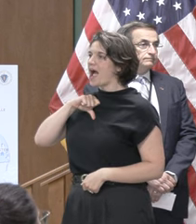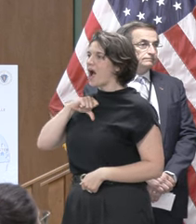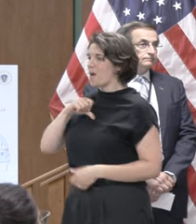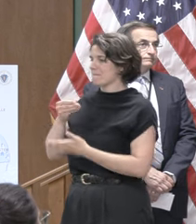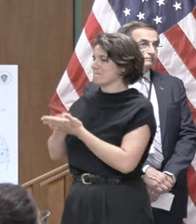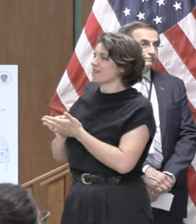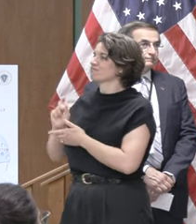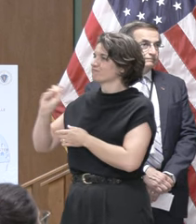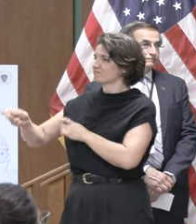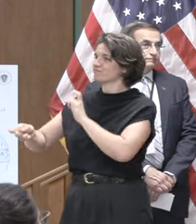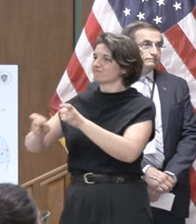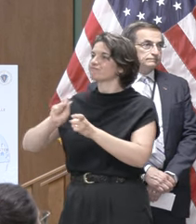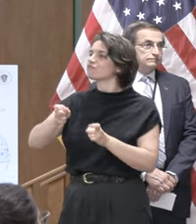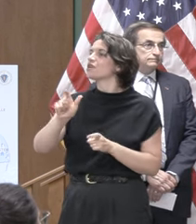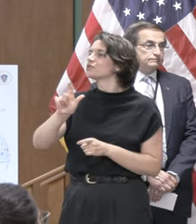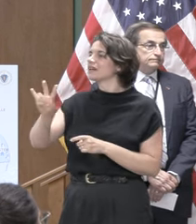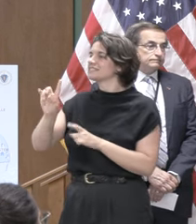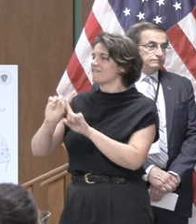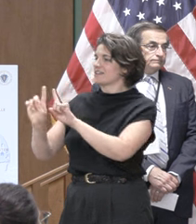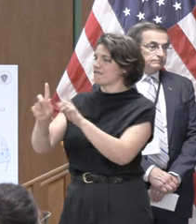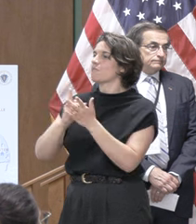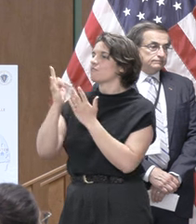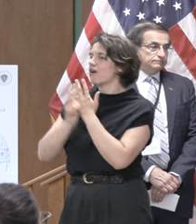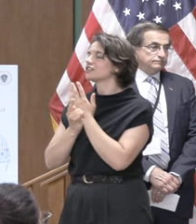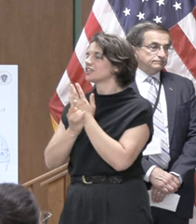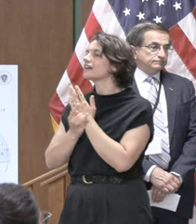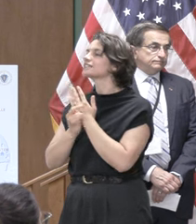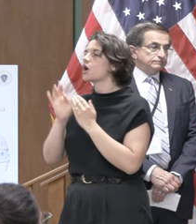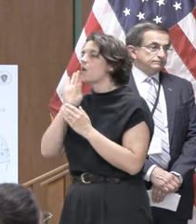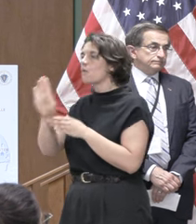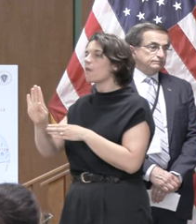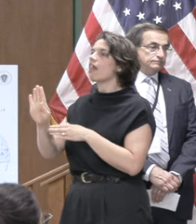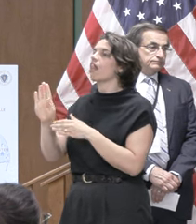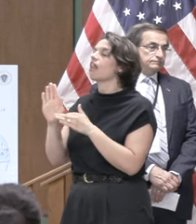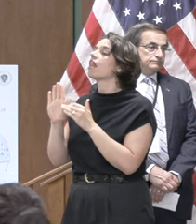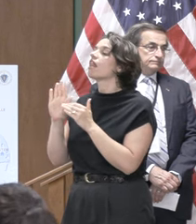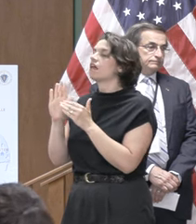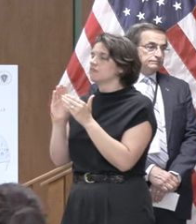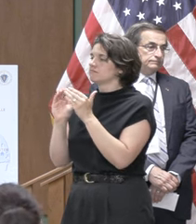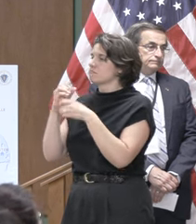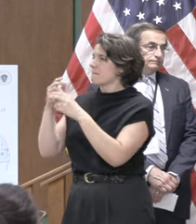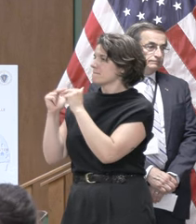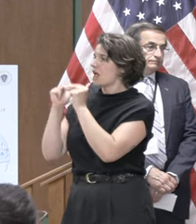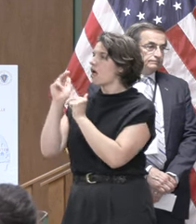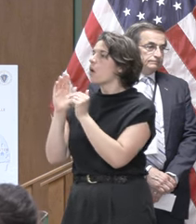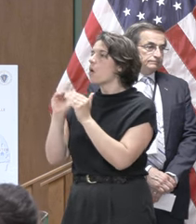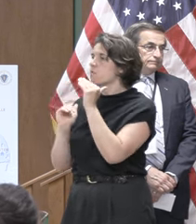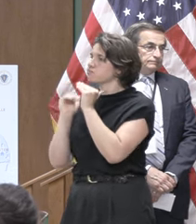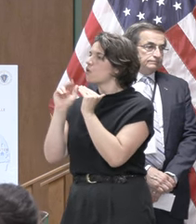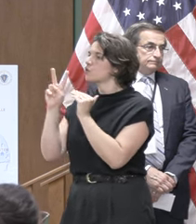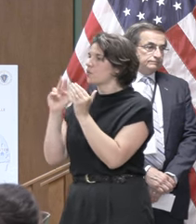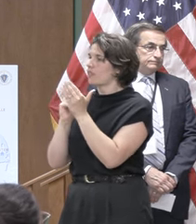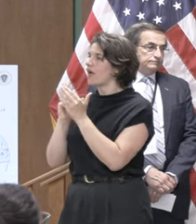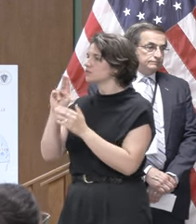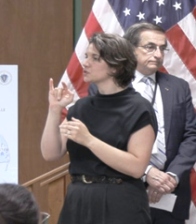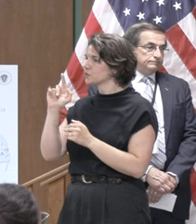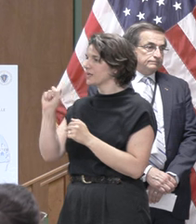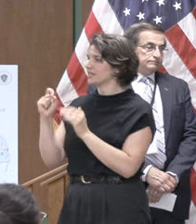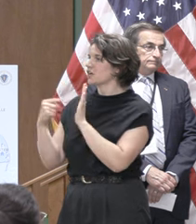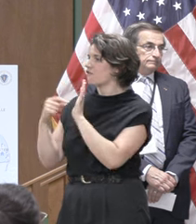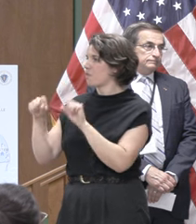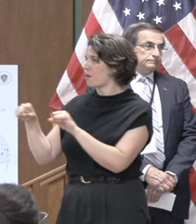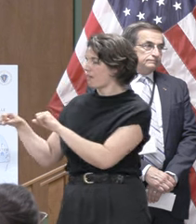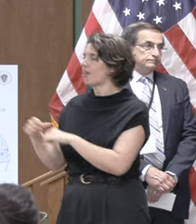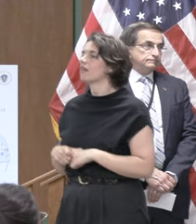different projects that will create nearly 2 000 units of affordable housing 92 percent of